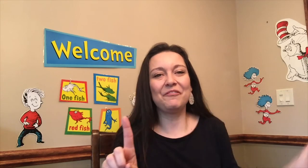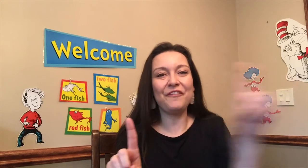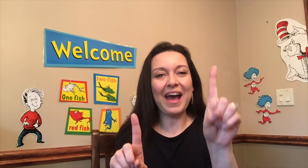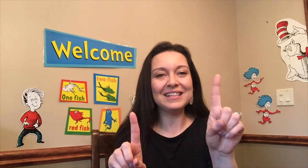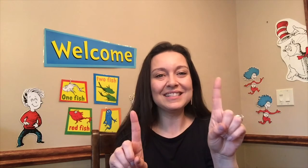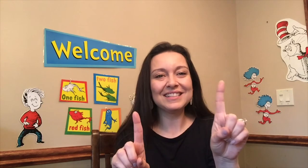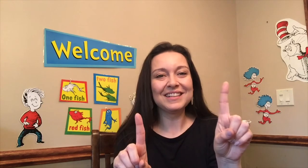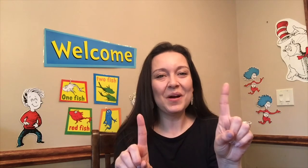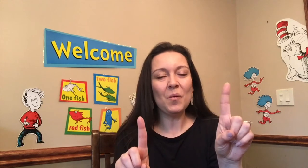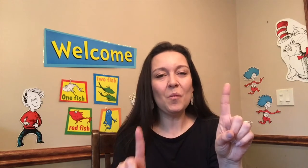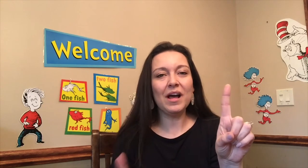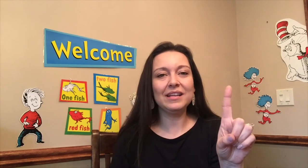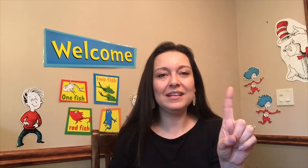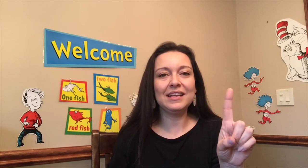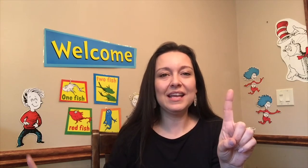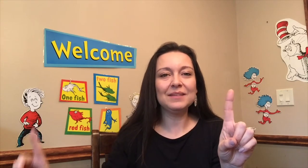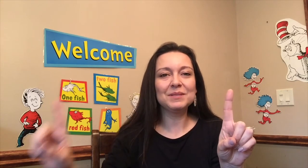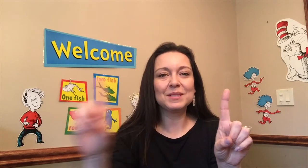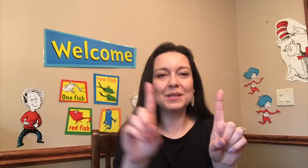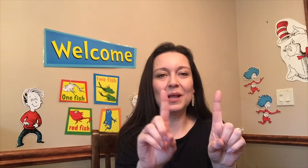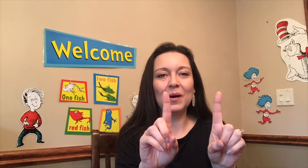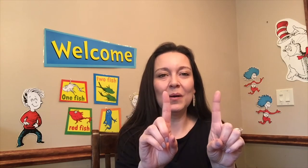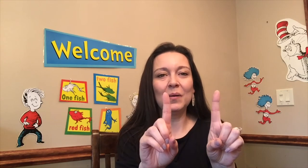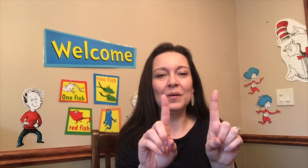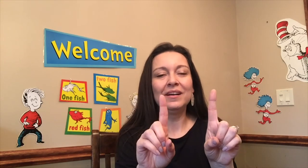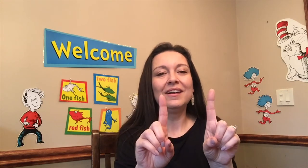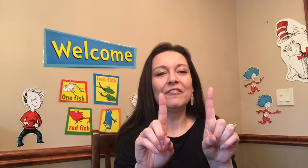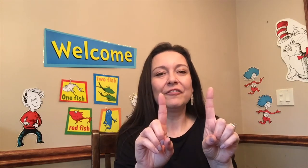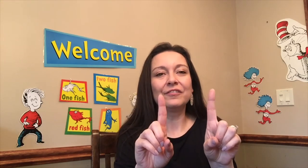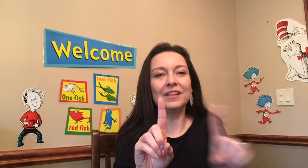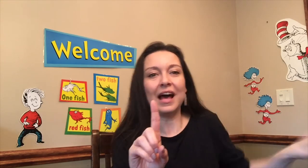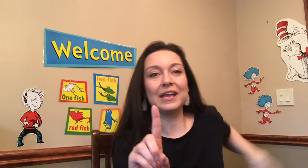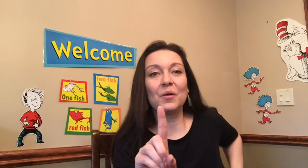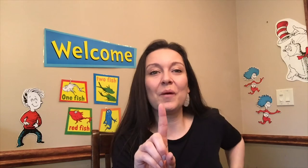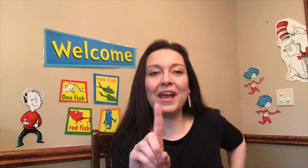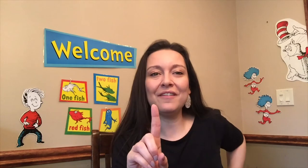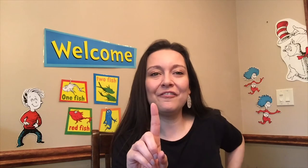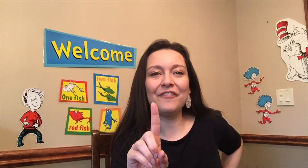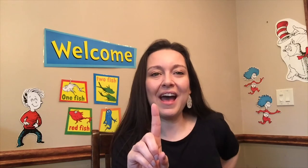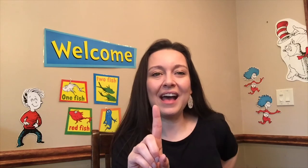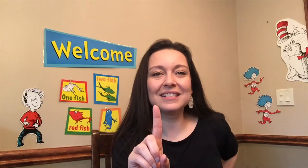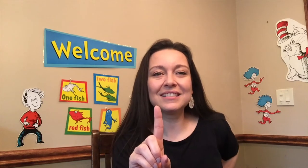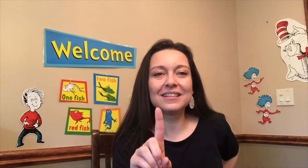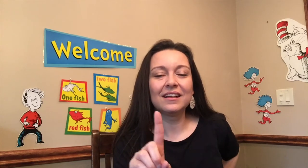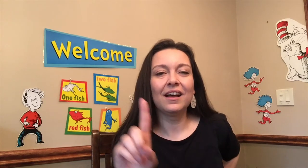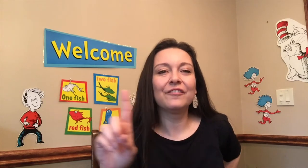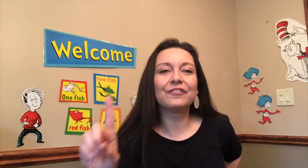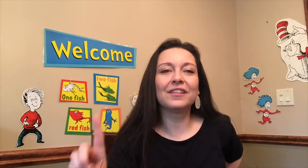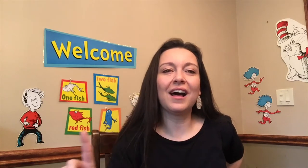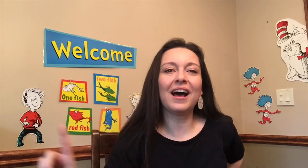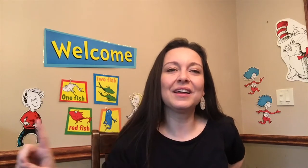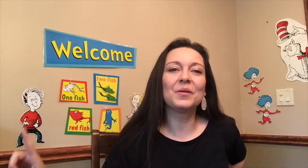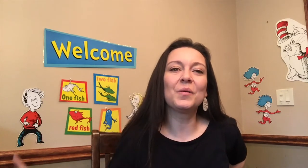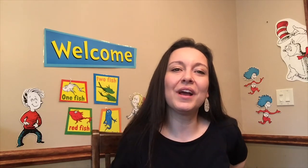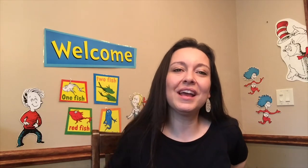fast one name slow fly away fast fly away